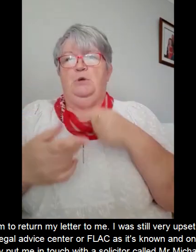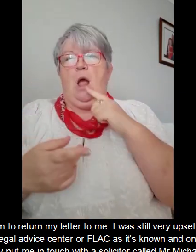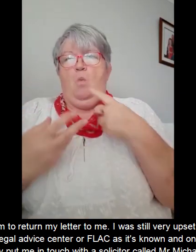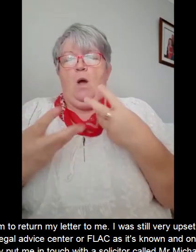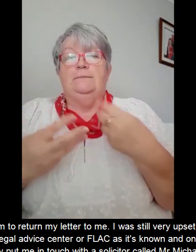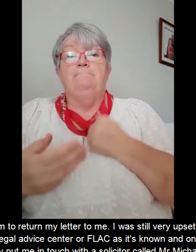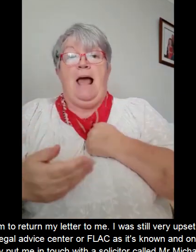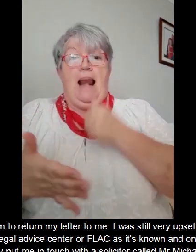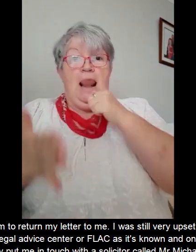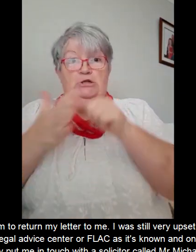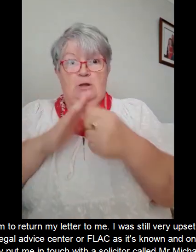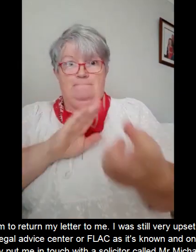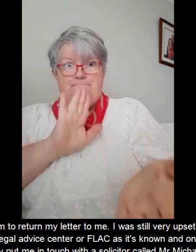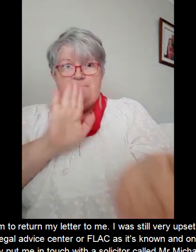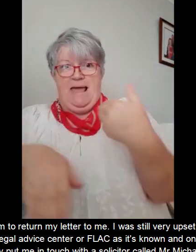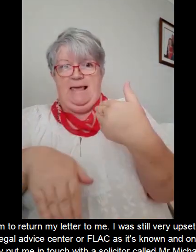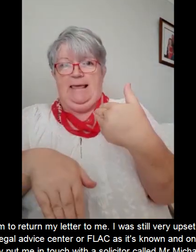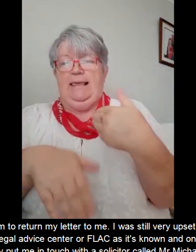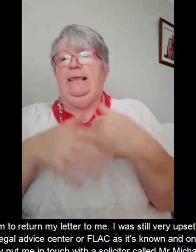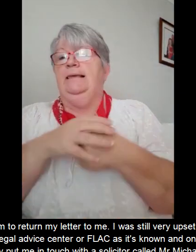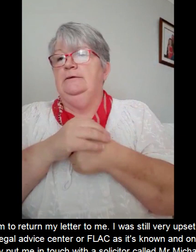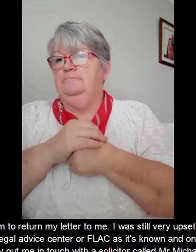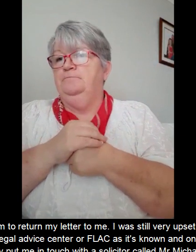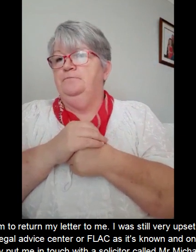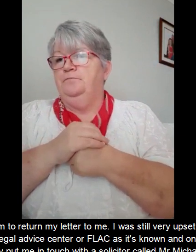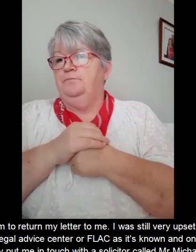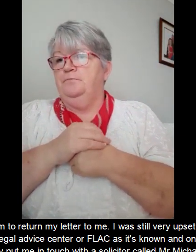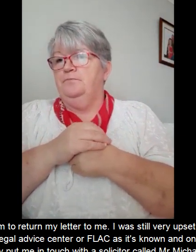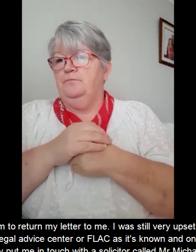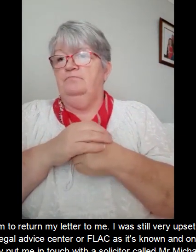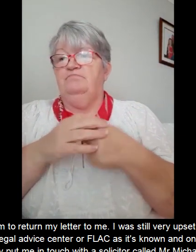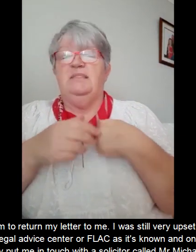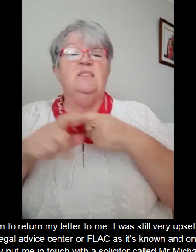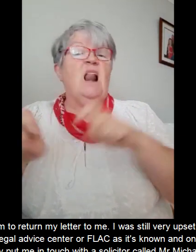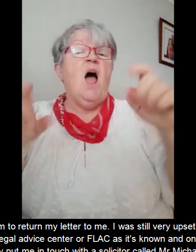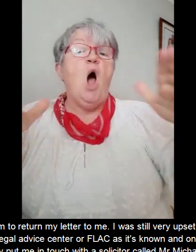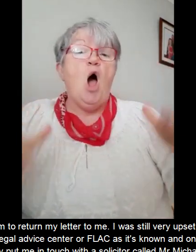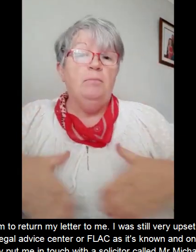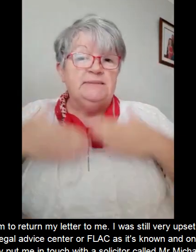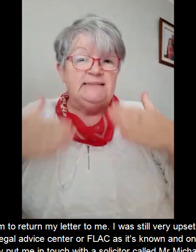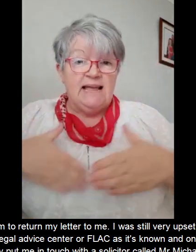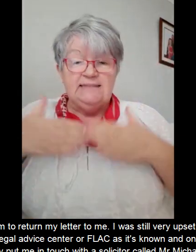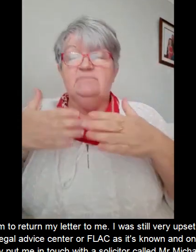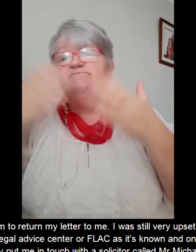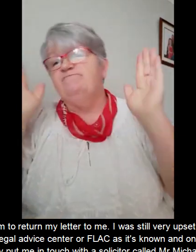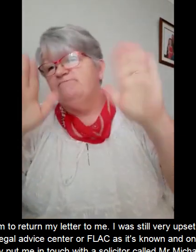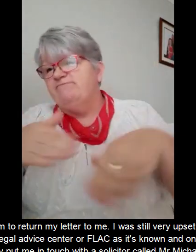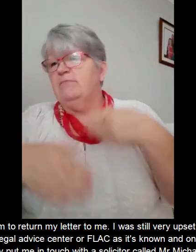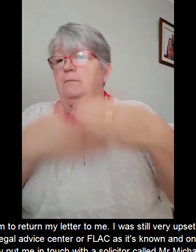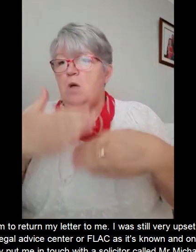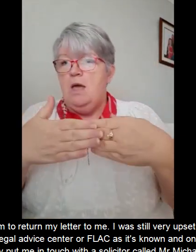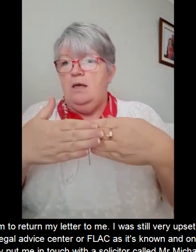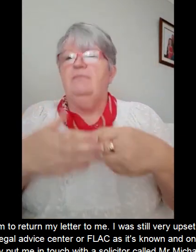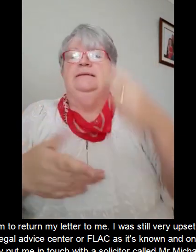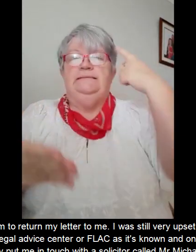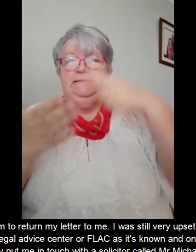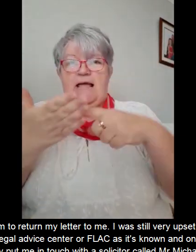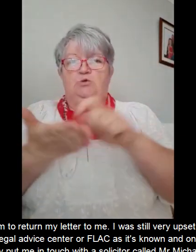I was still very upset about it so I decided to write a letter to the Free Legal Advice Centre or